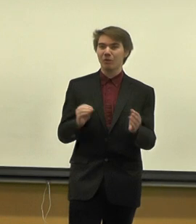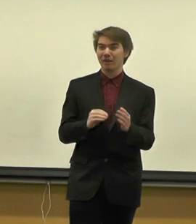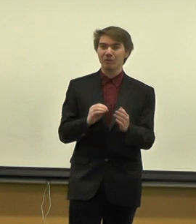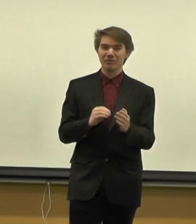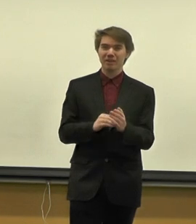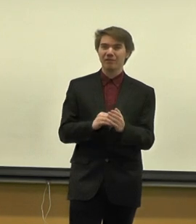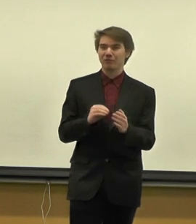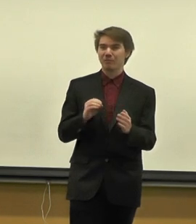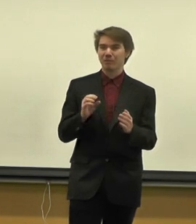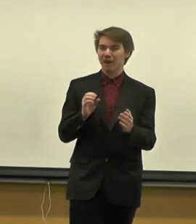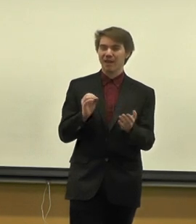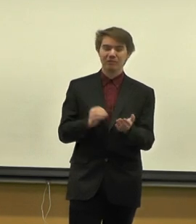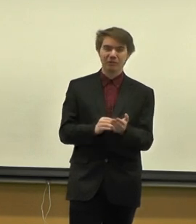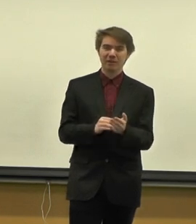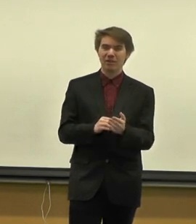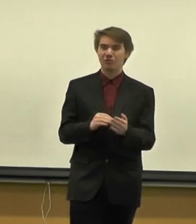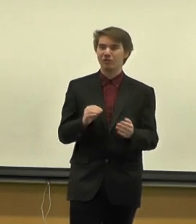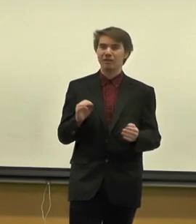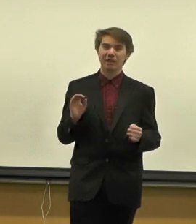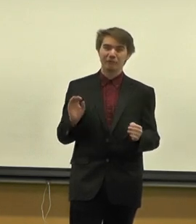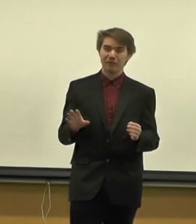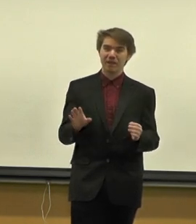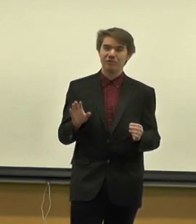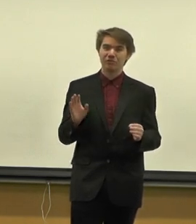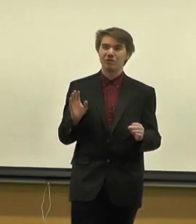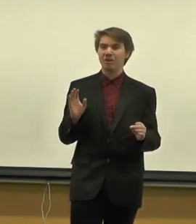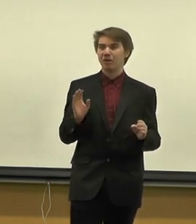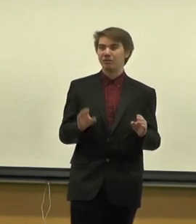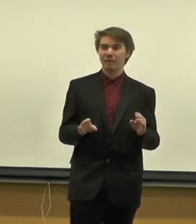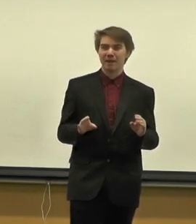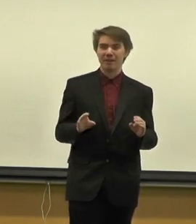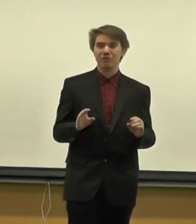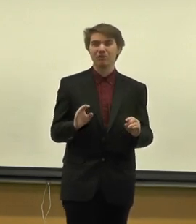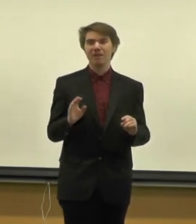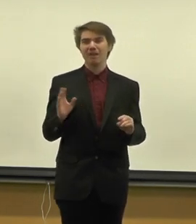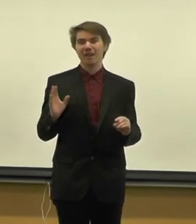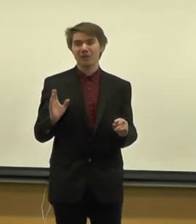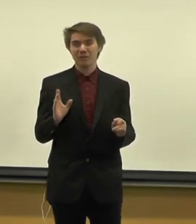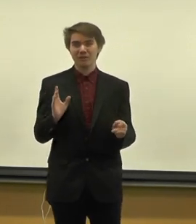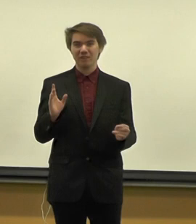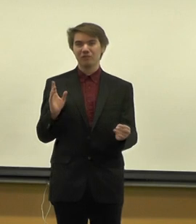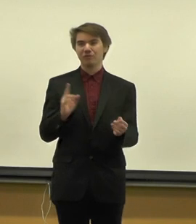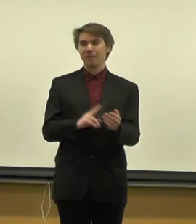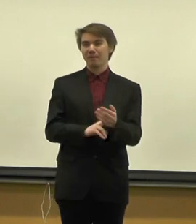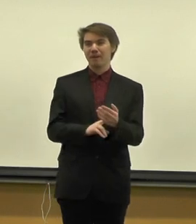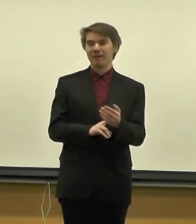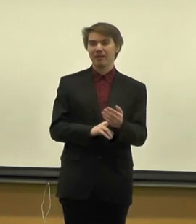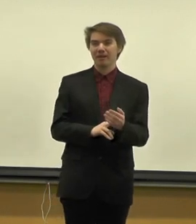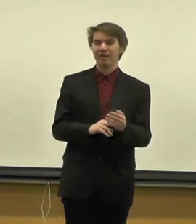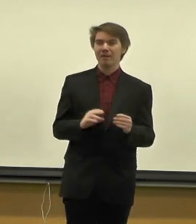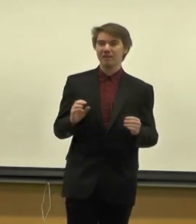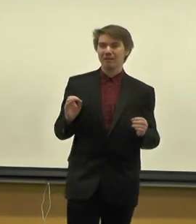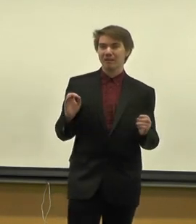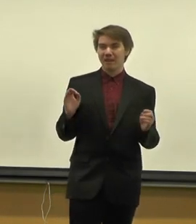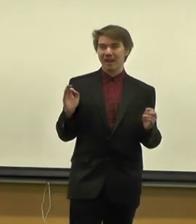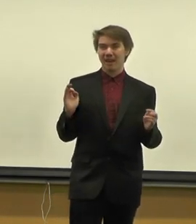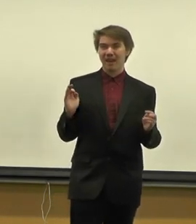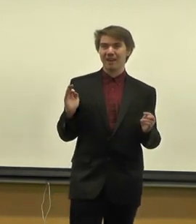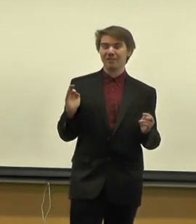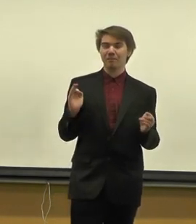originate from a certain country like French or Spanish. It originates from America. And the